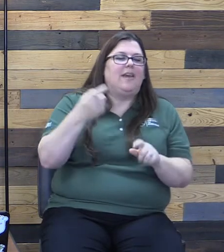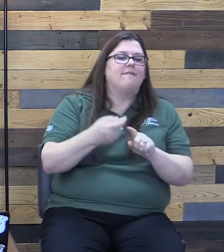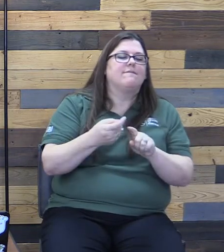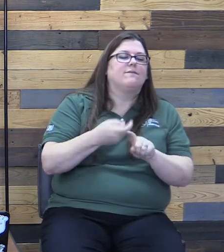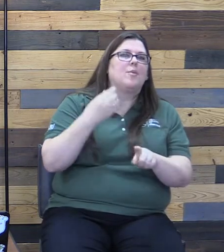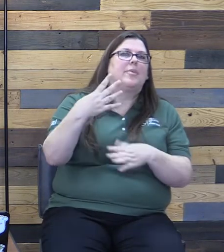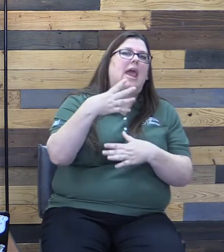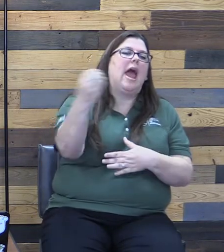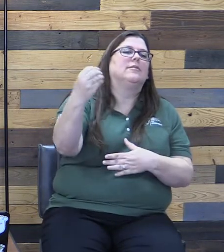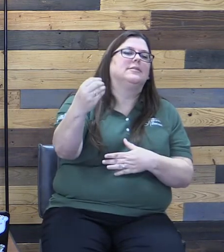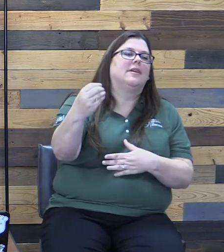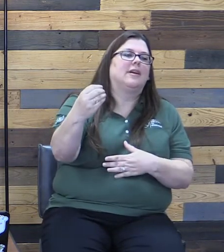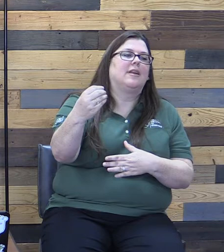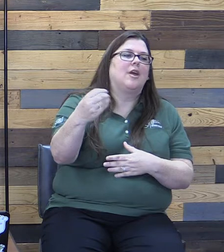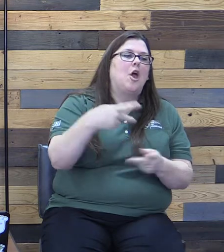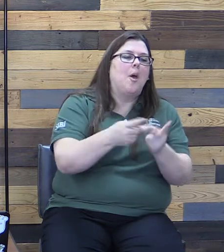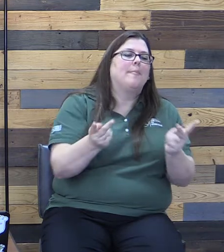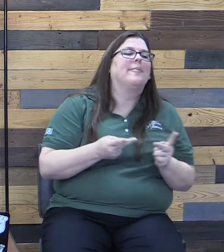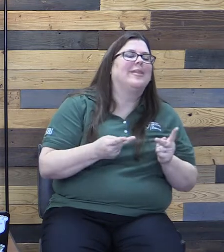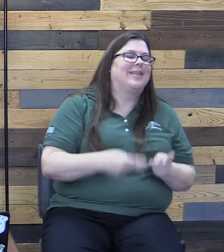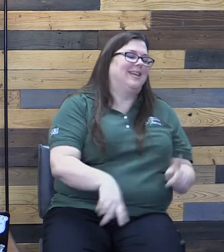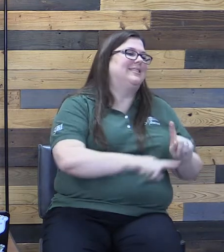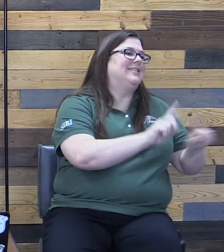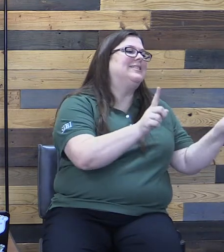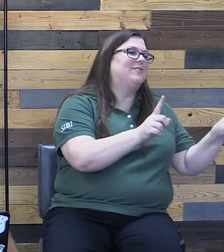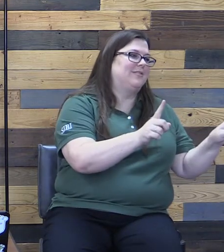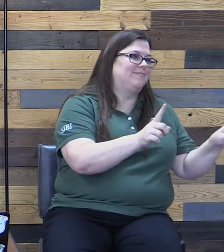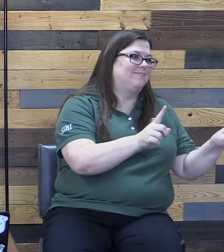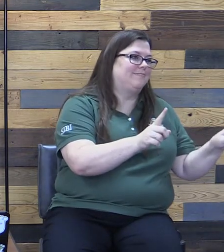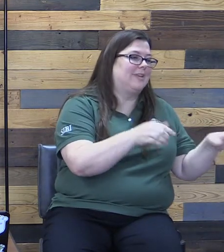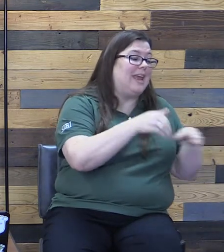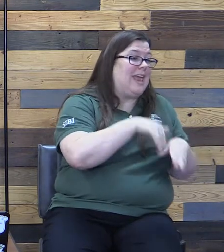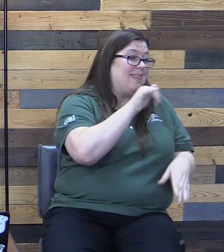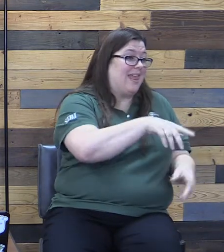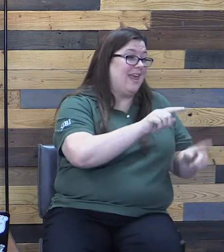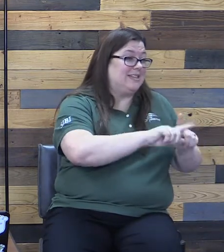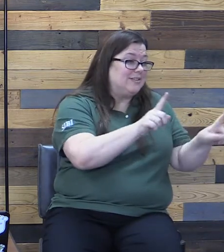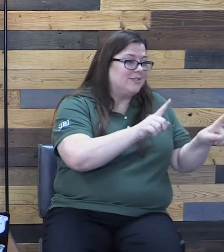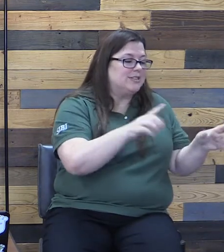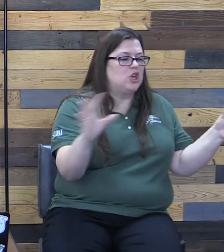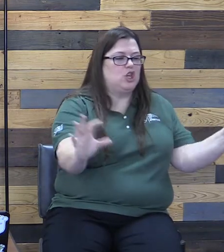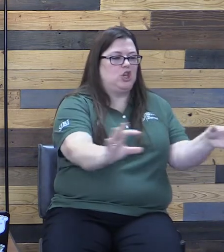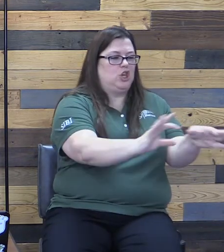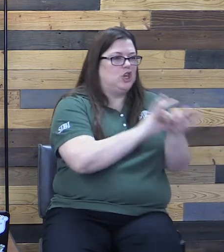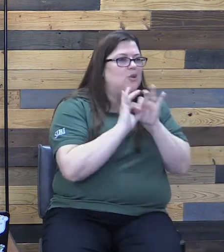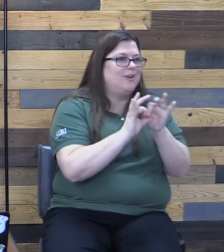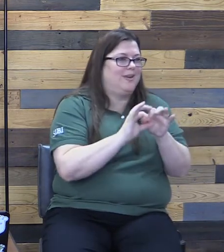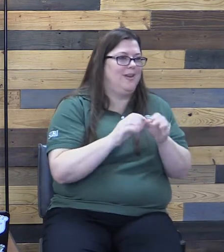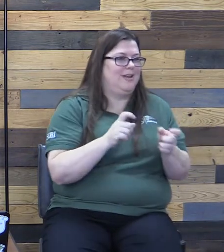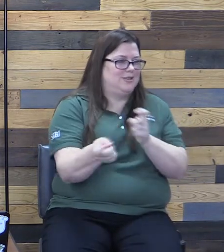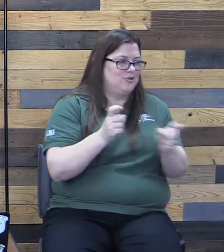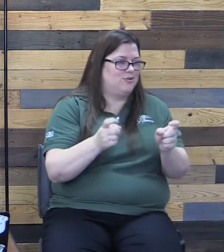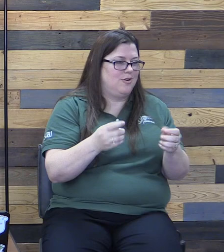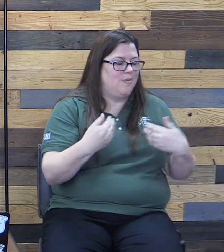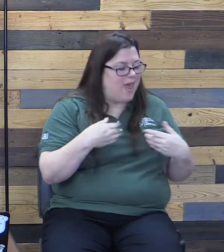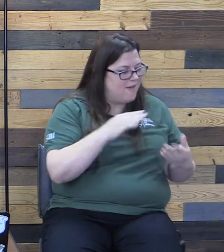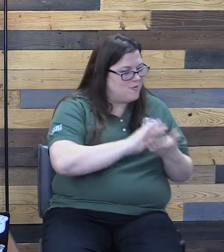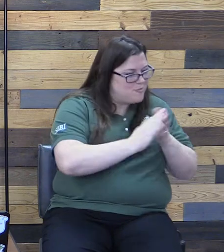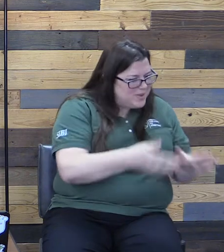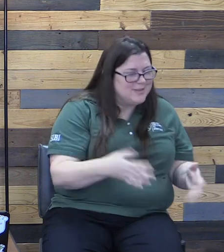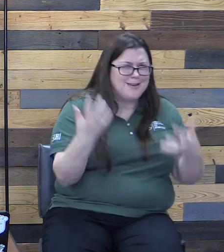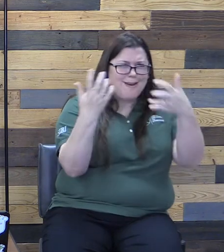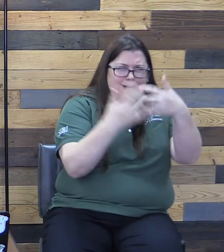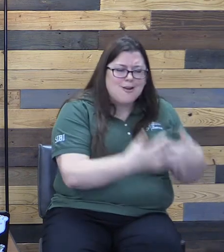Because it's in that difference of, oh, this is a place where unity reigns. This is a place where there's peace. This is a place of